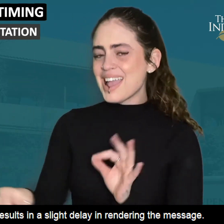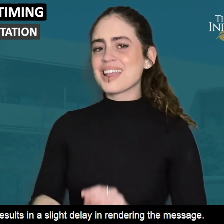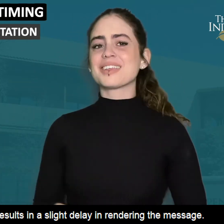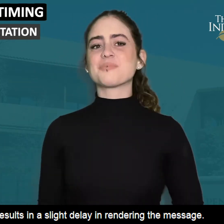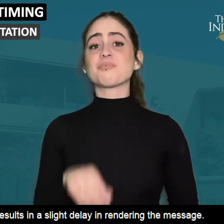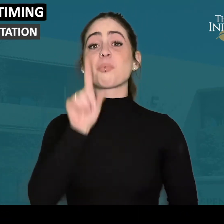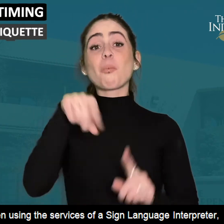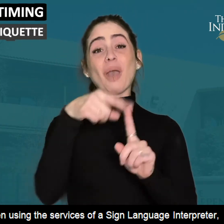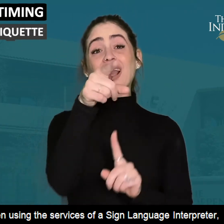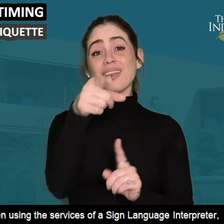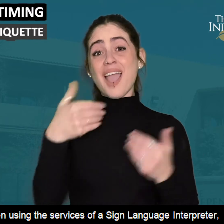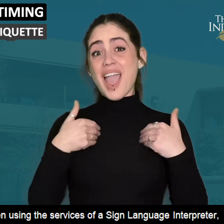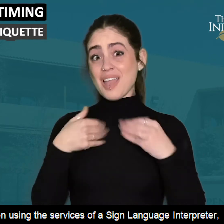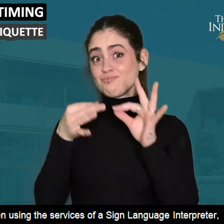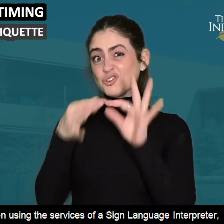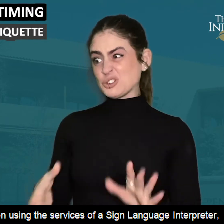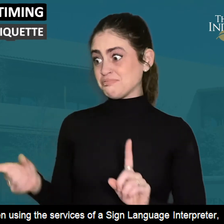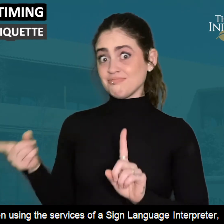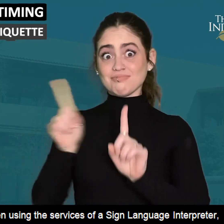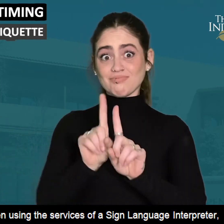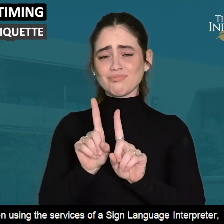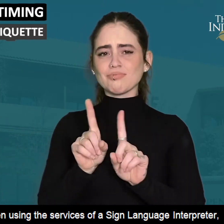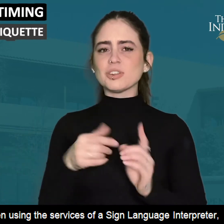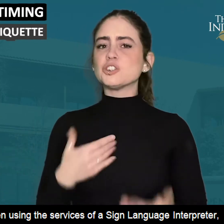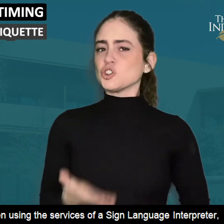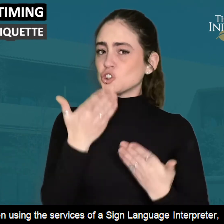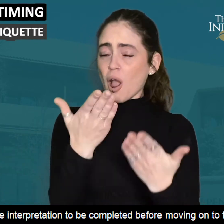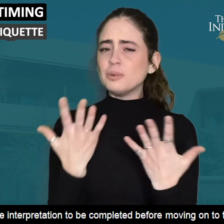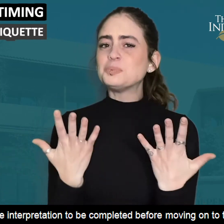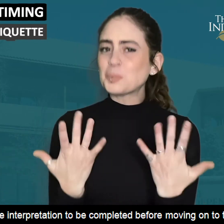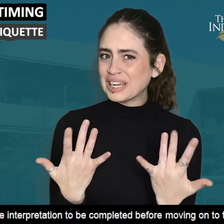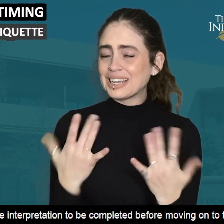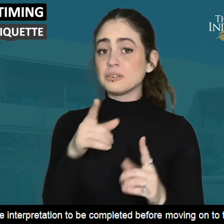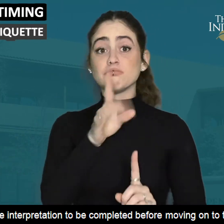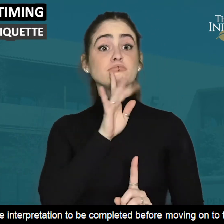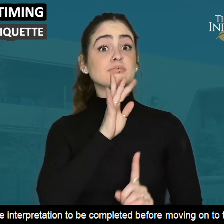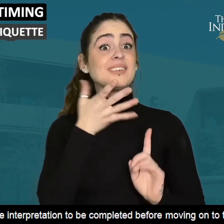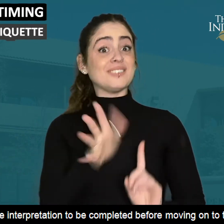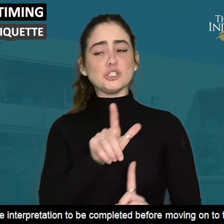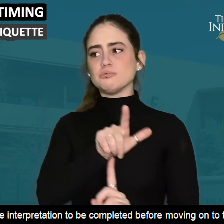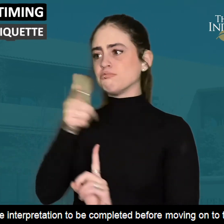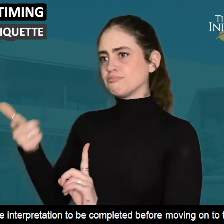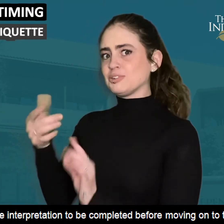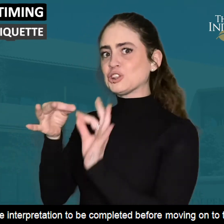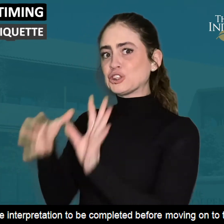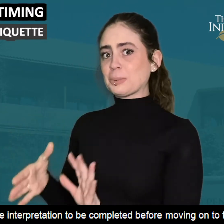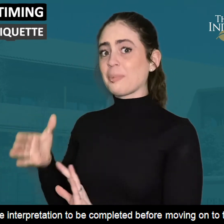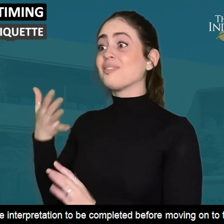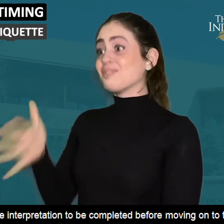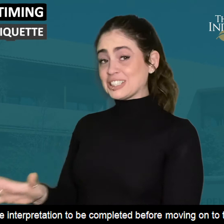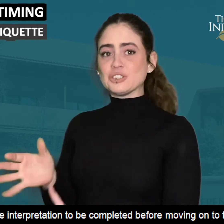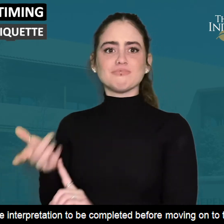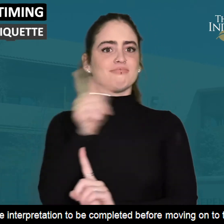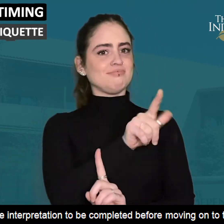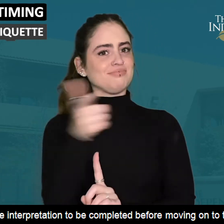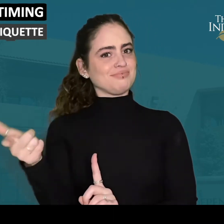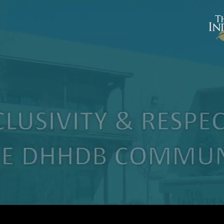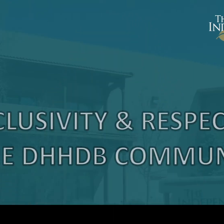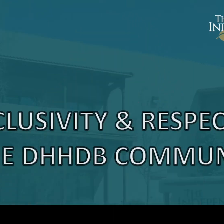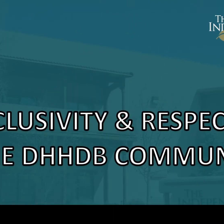results in a slight delay of the message. When working with an interpreter, allow time for the interpretation to be completed before moving on to the next